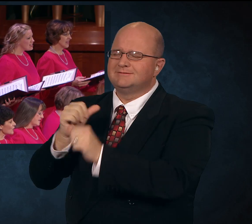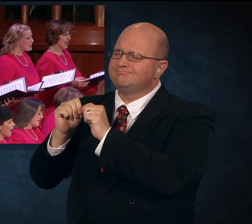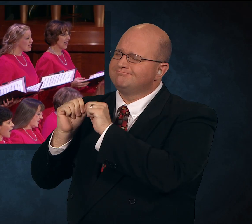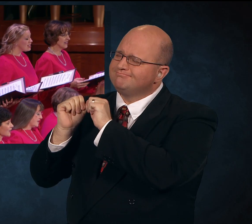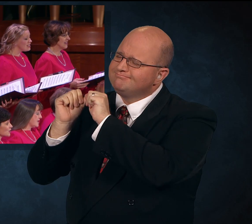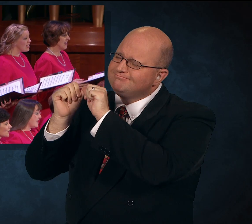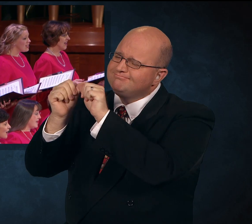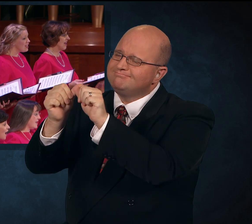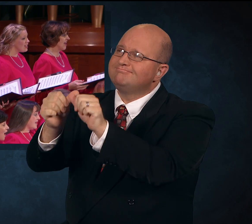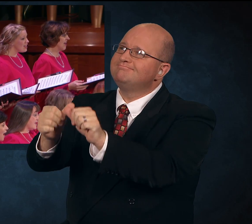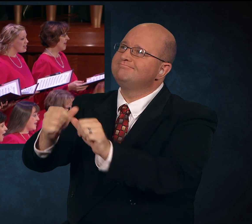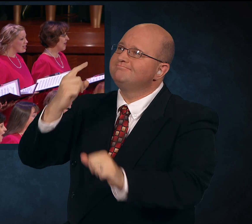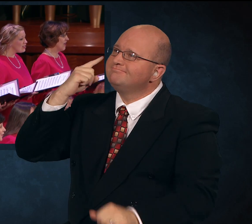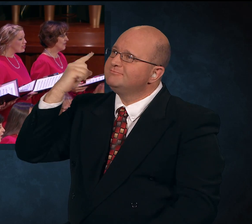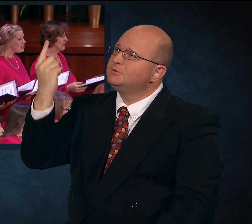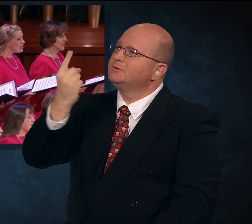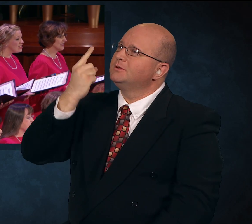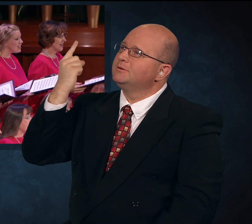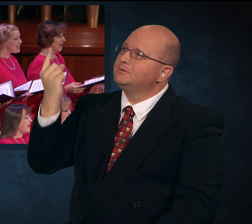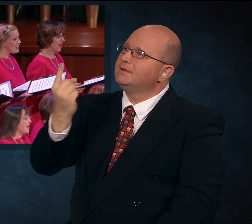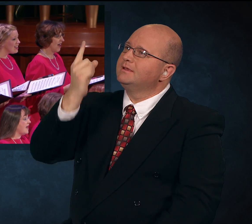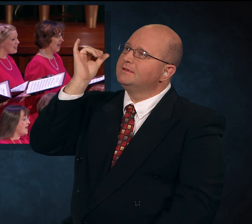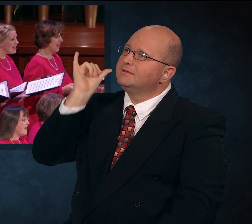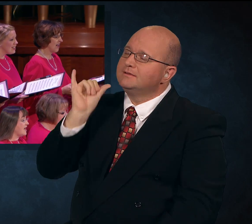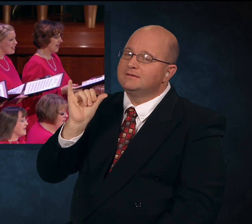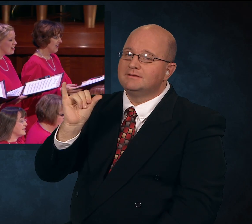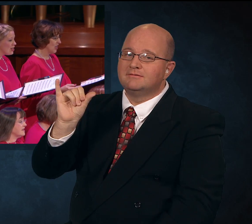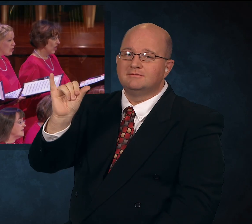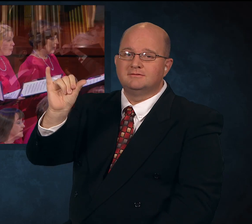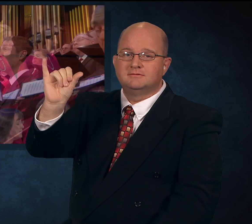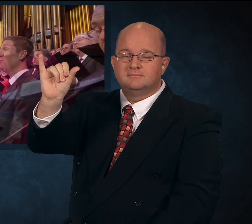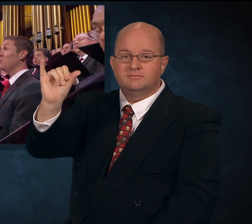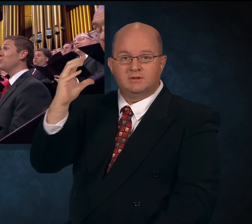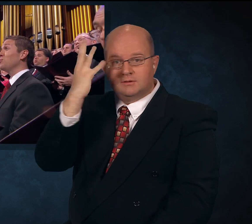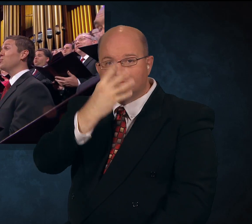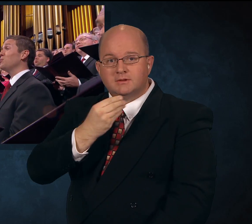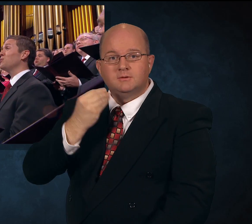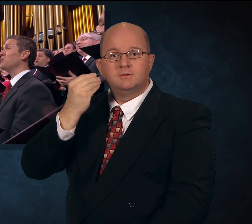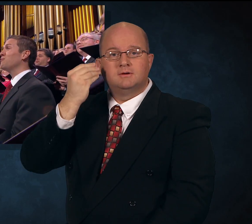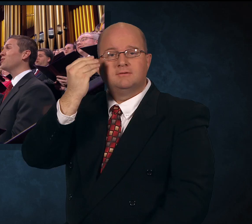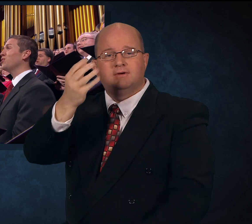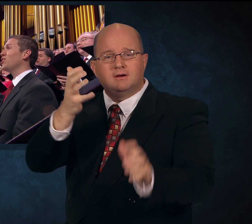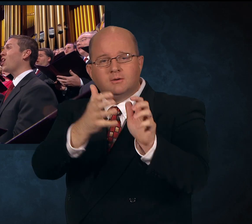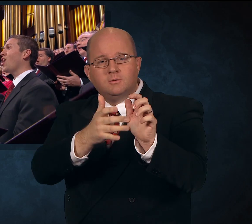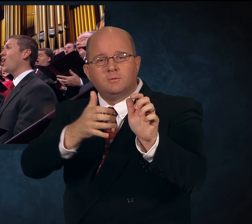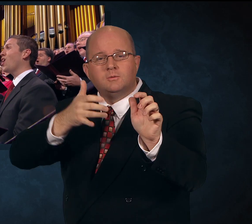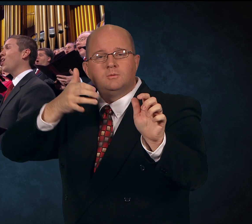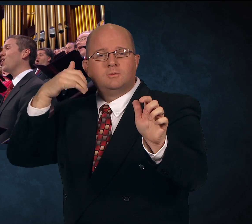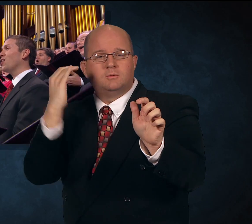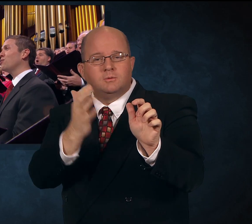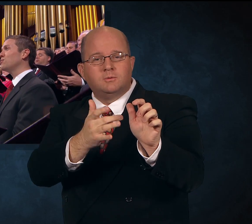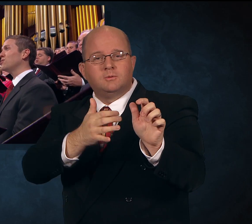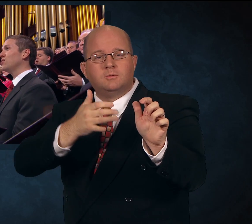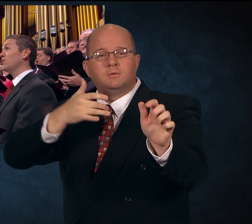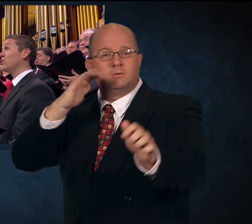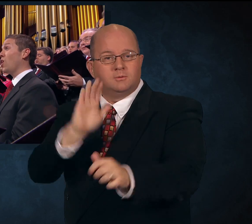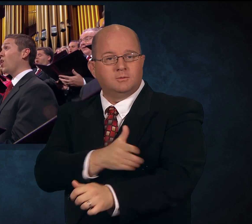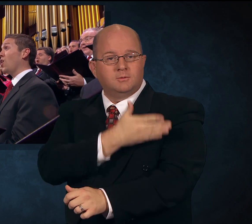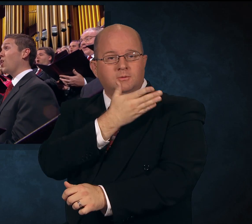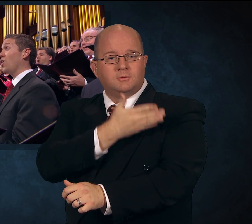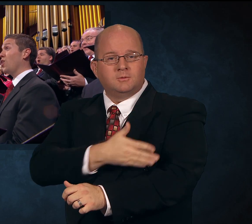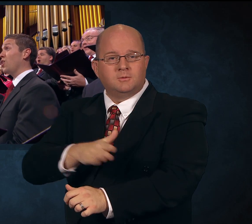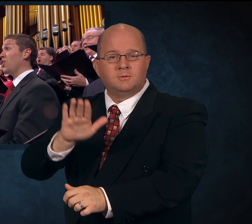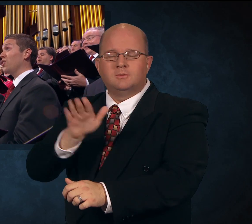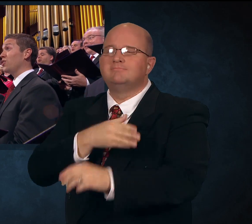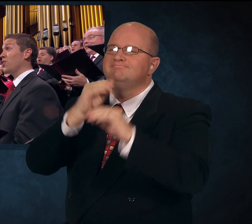that never tie, Beautiful hearts through